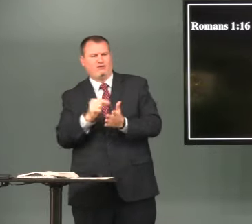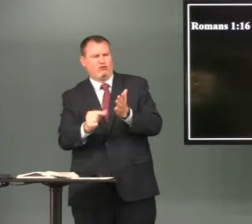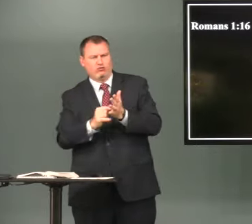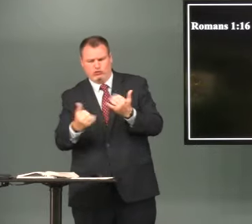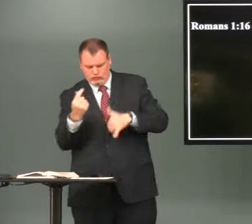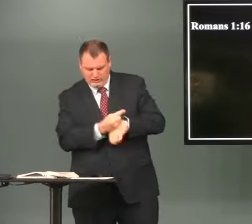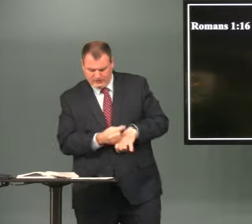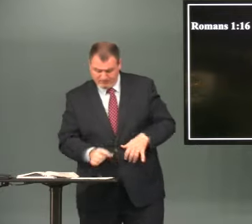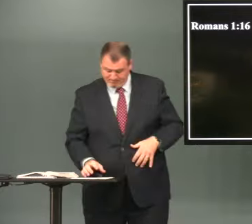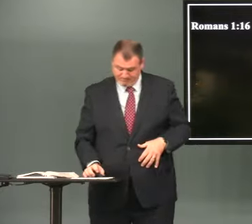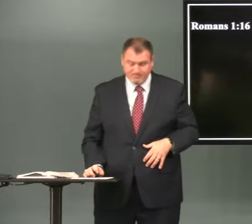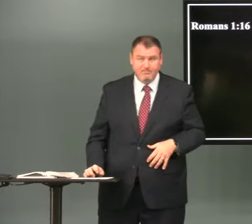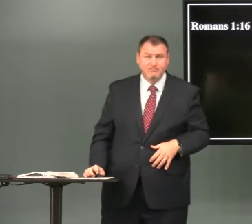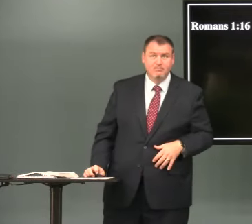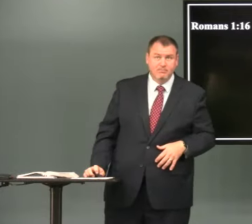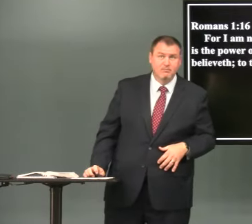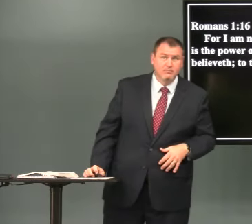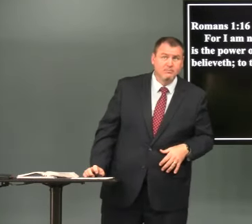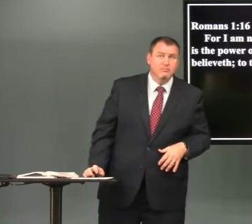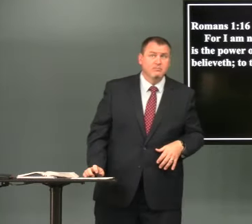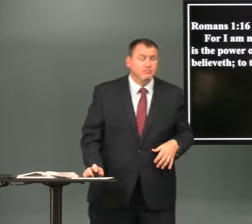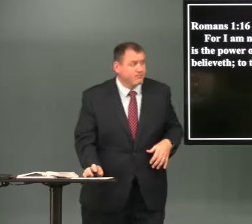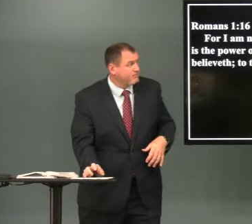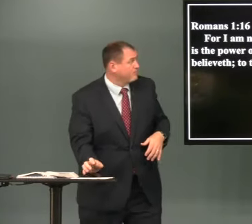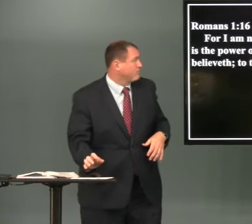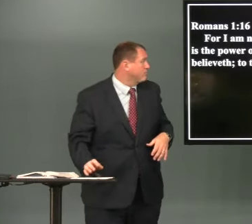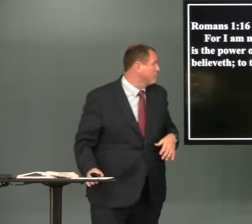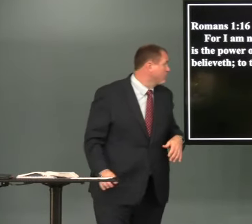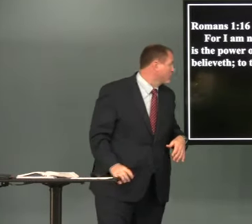and we will discuss this verse in the preaching today as well